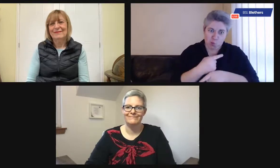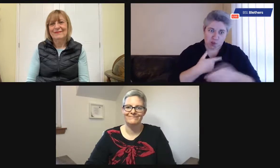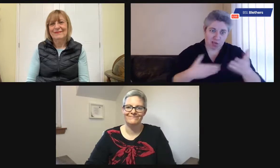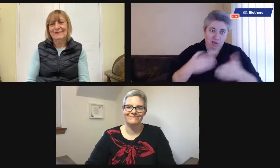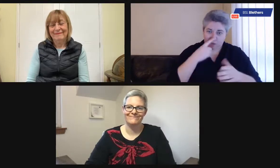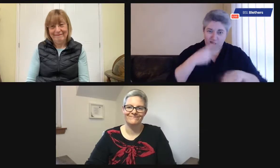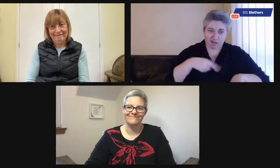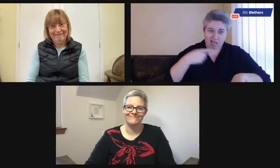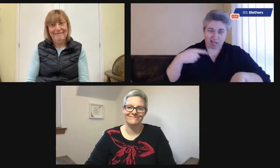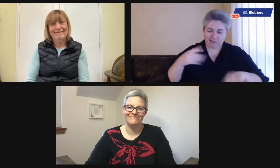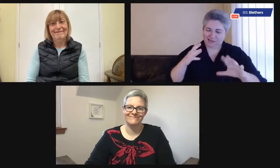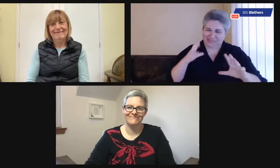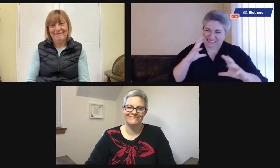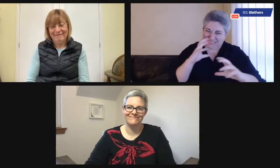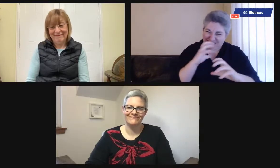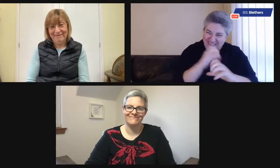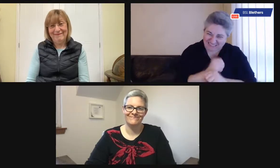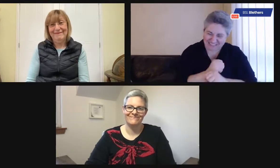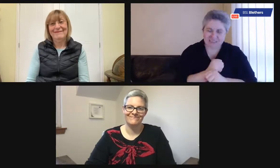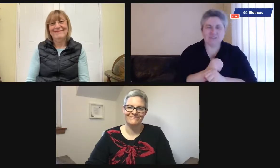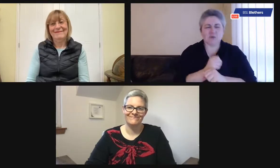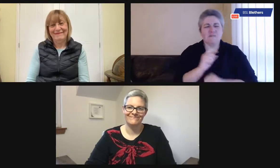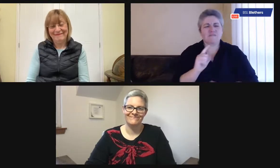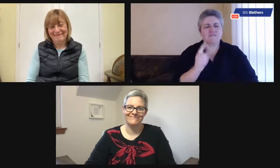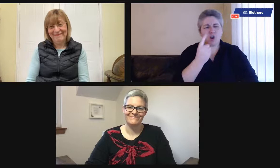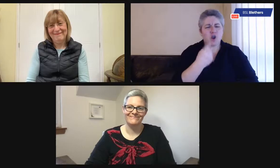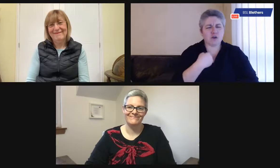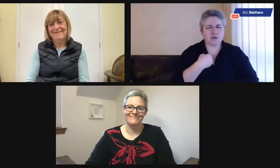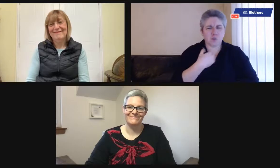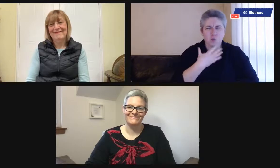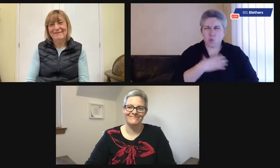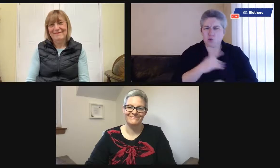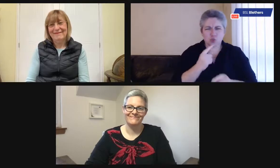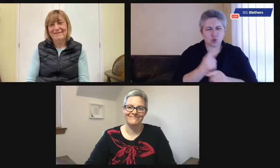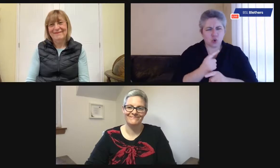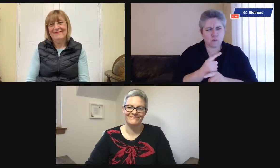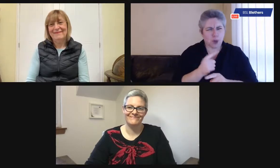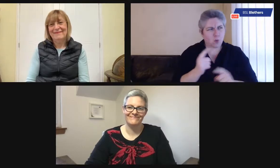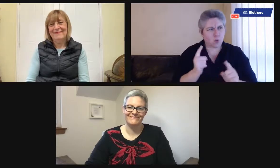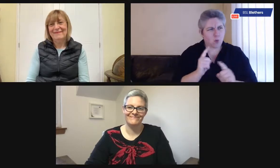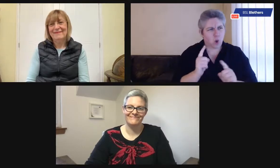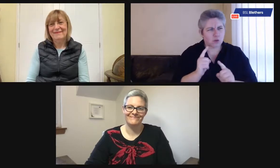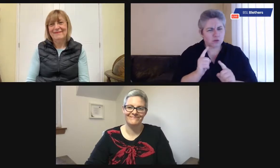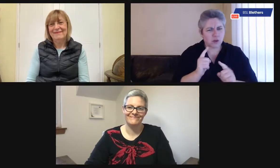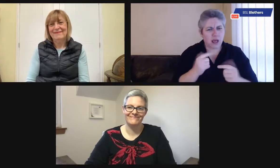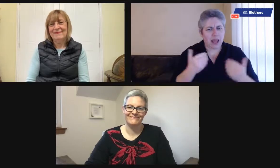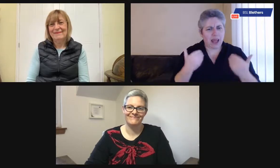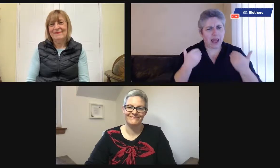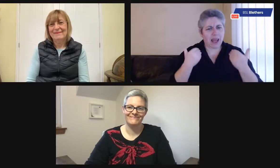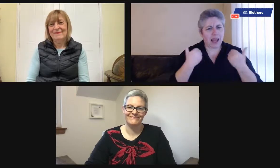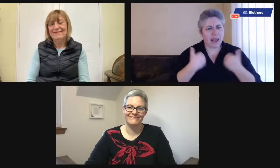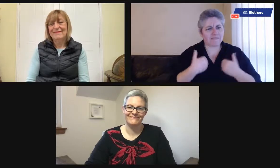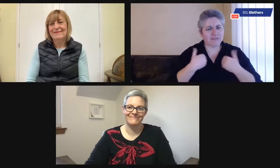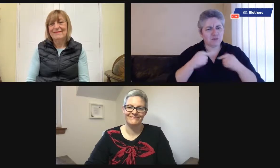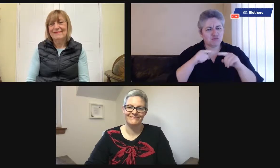thing, I mean, there's so much to talk about, isn't there? We could talk for more than an hour, but we're going to have to condense it. The first thing is,